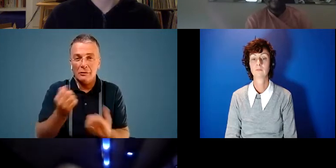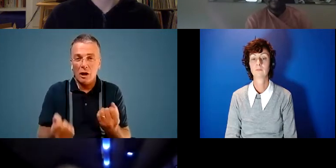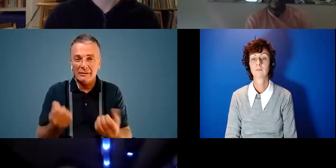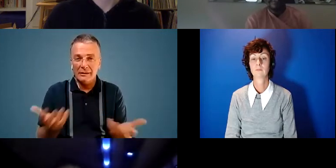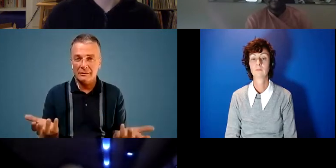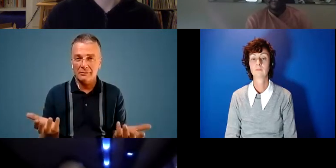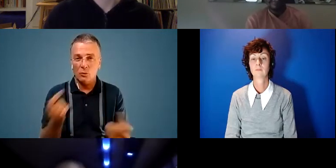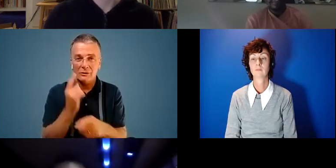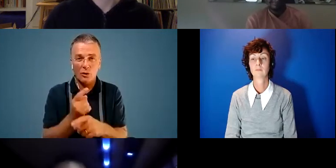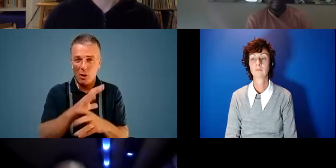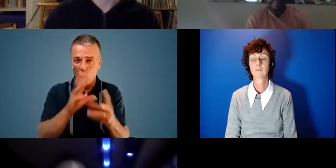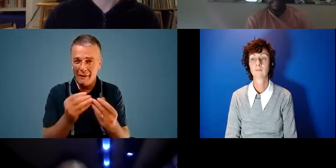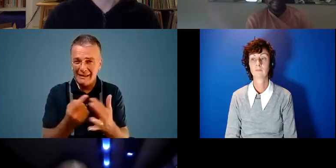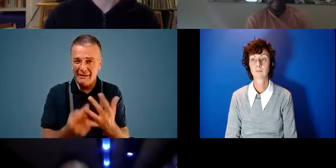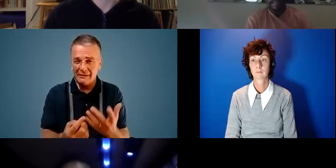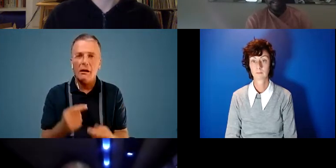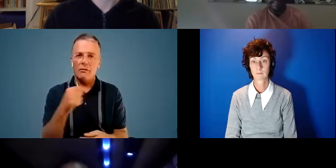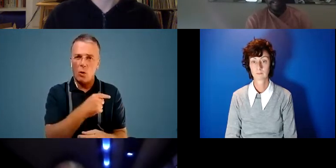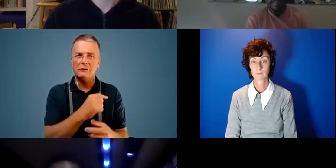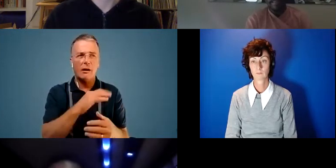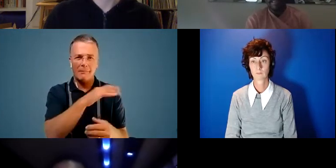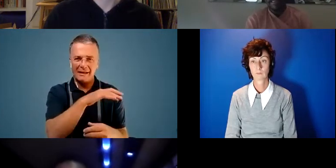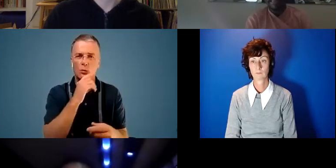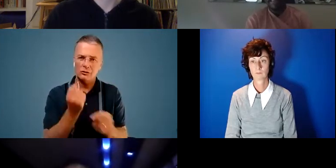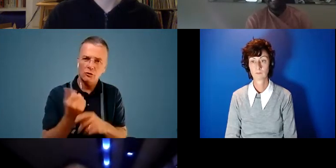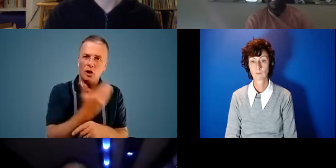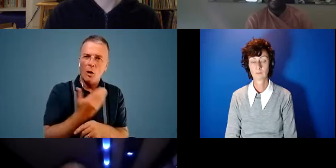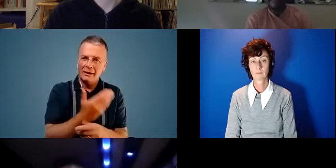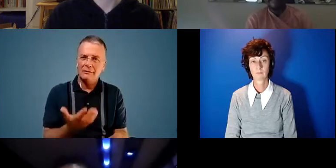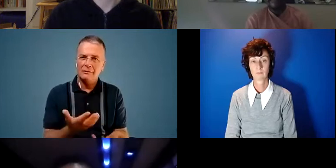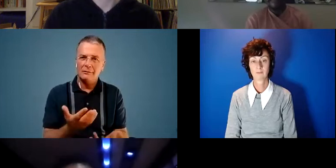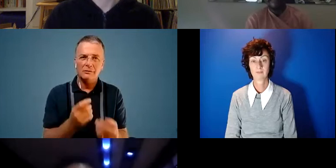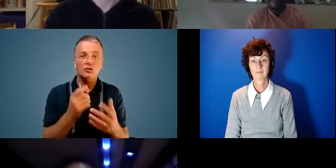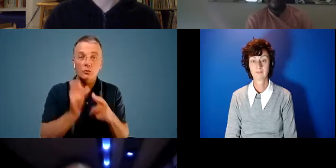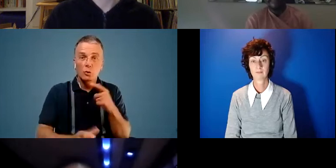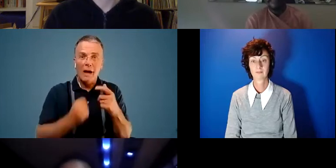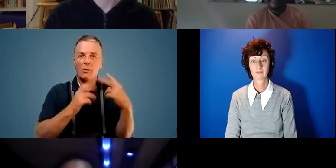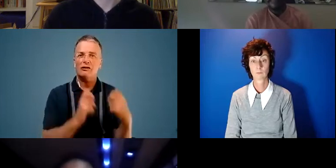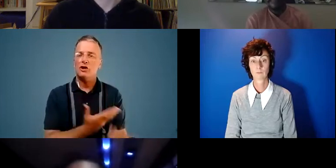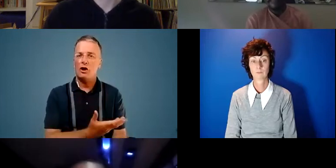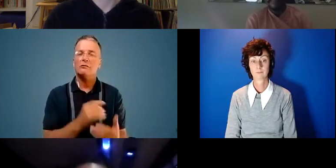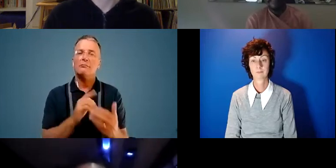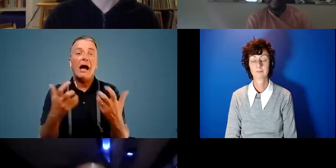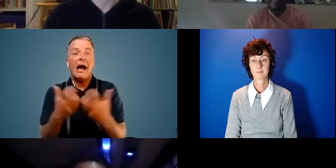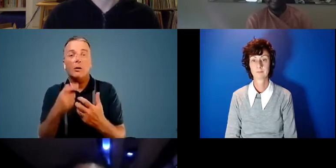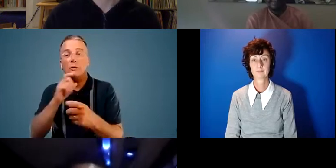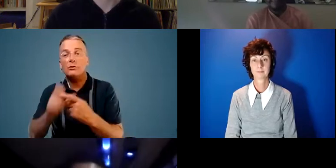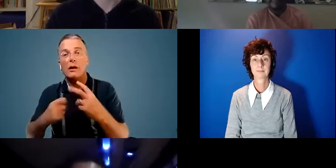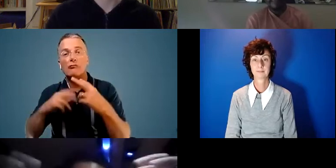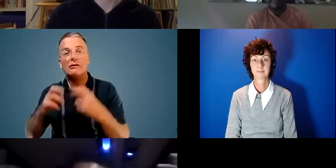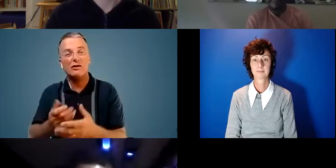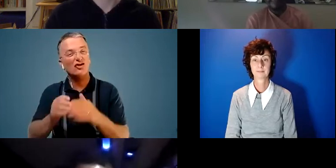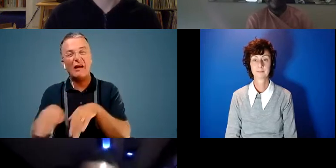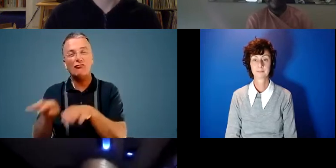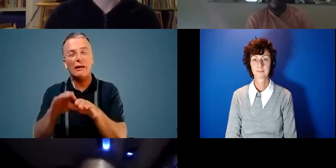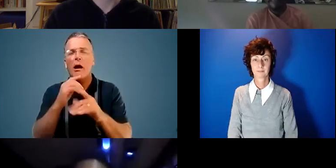those are places that we should be frequent in terms of actually how we do our research but how do we do our research generally speaking i'm